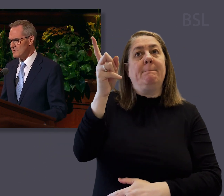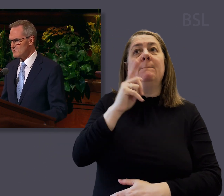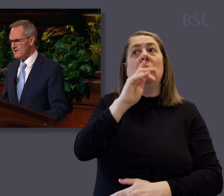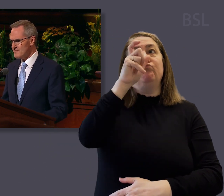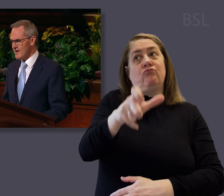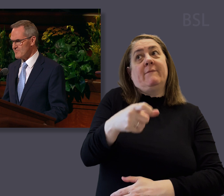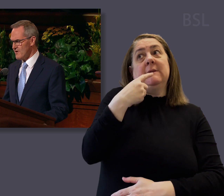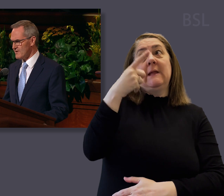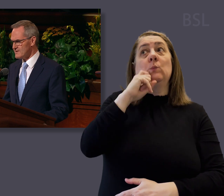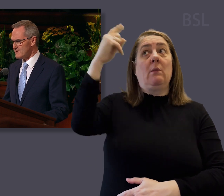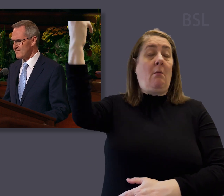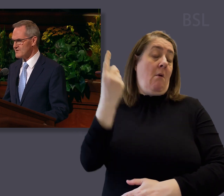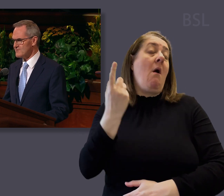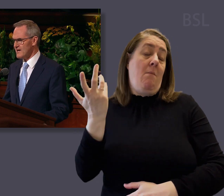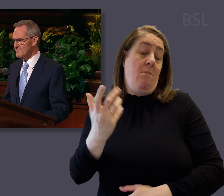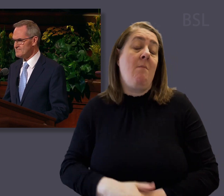it was written by the prophets that should come.